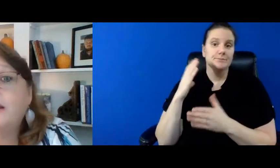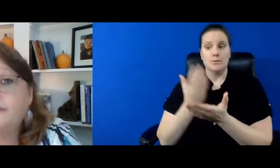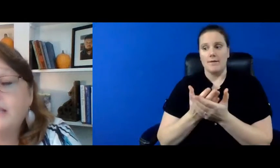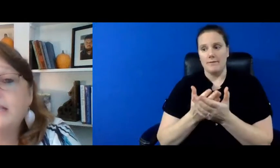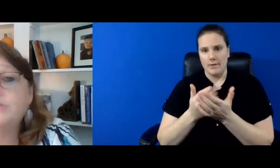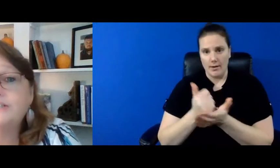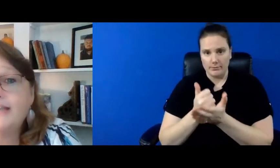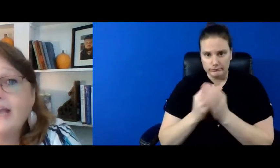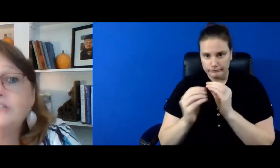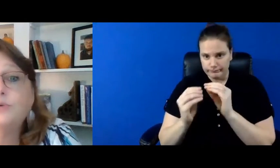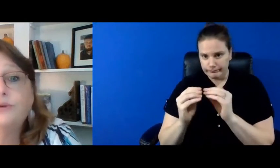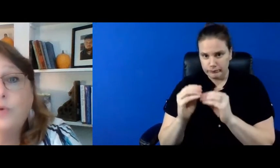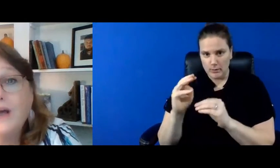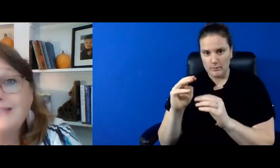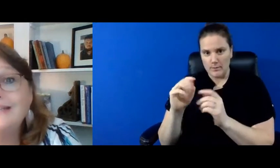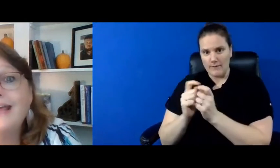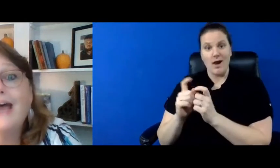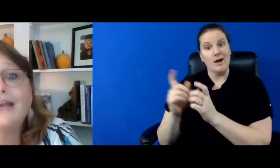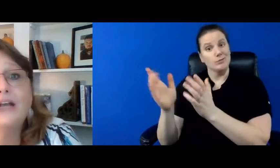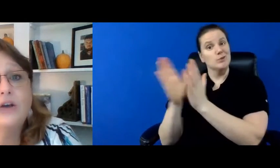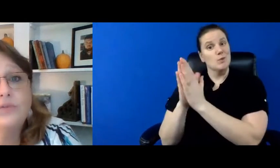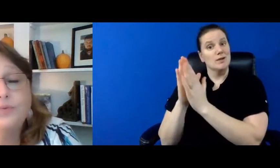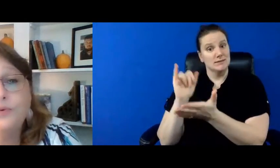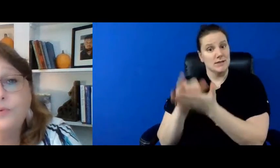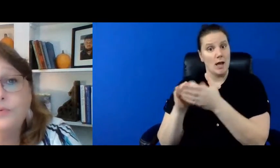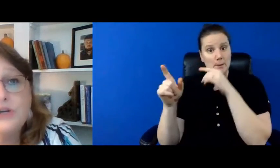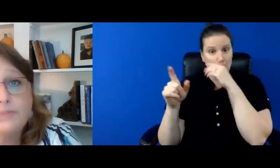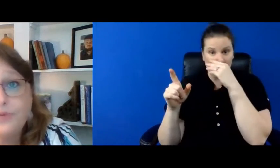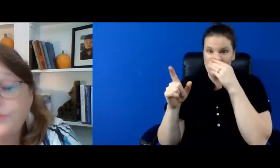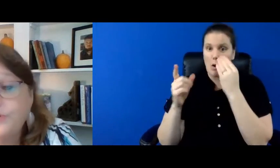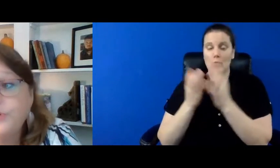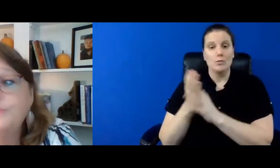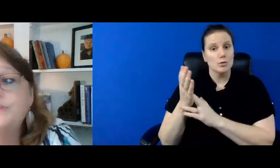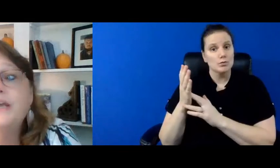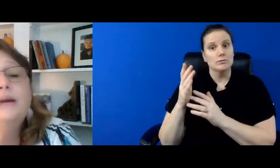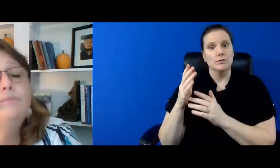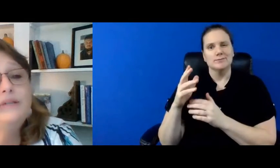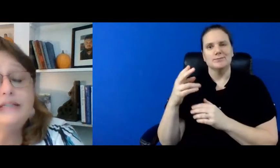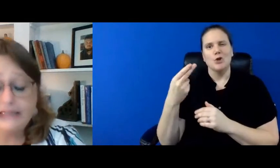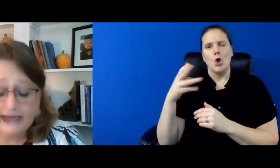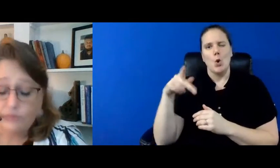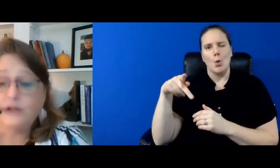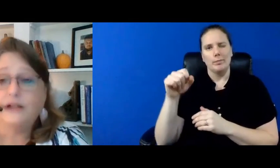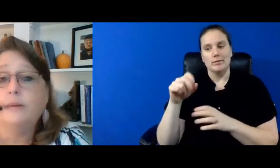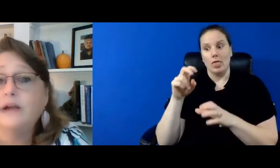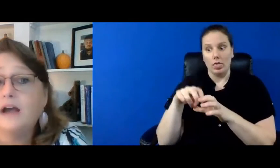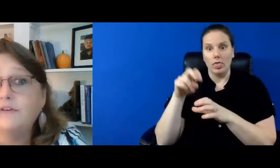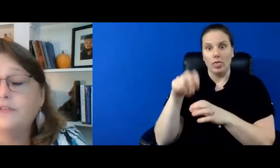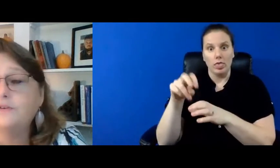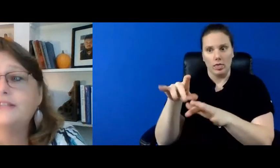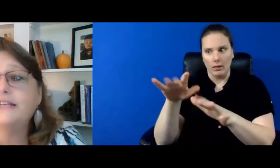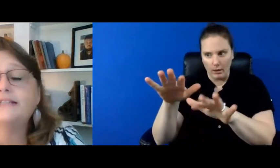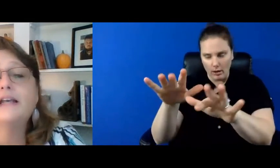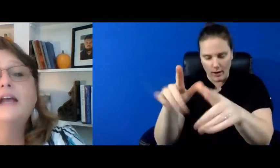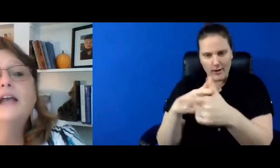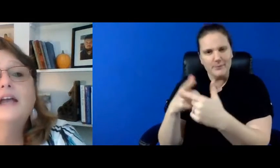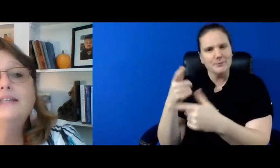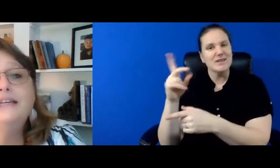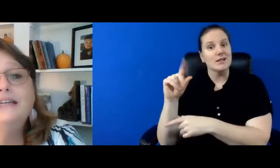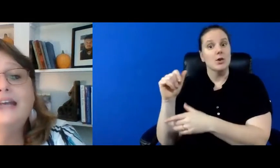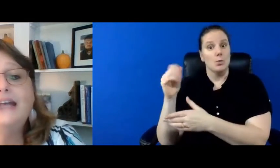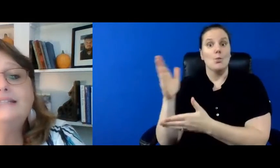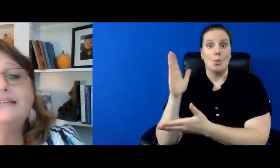those modifications i had to request that and go through jump through their hoops but dda will help cover those things